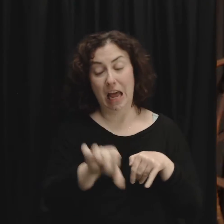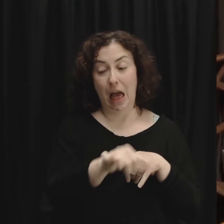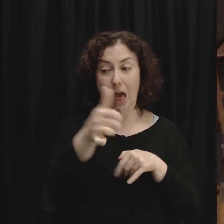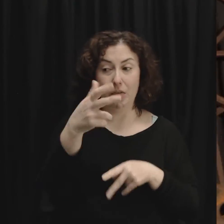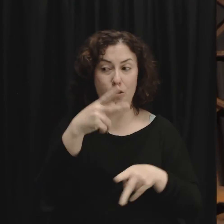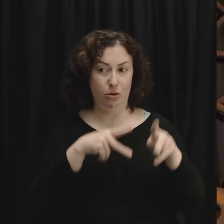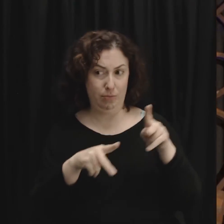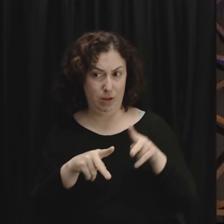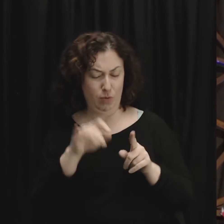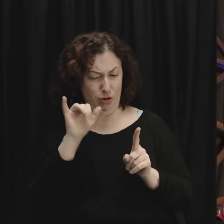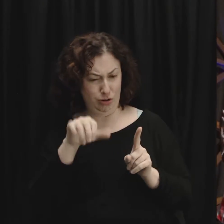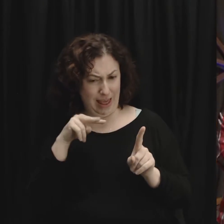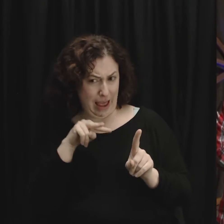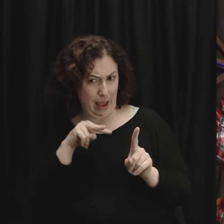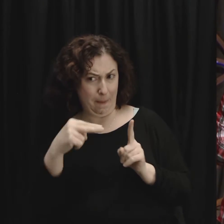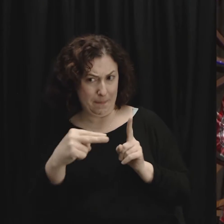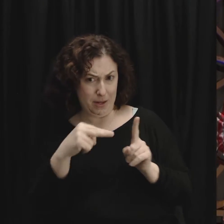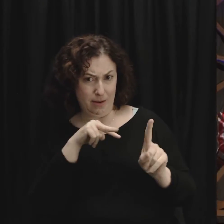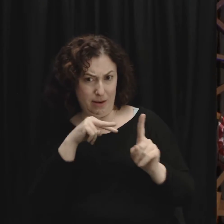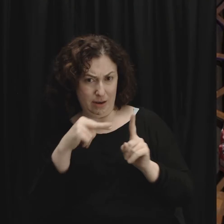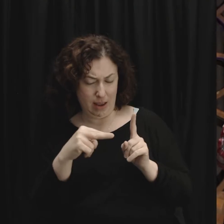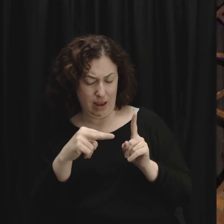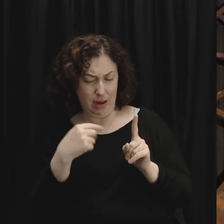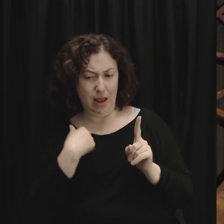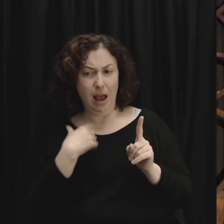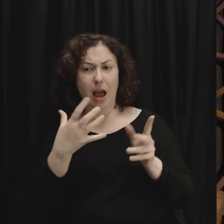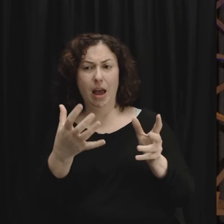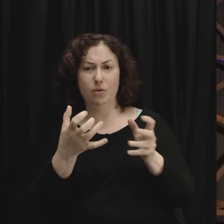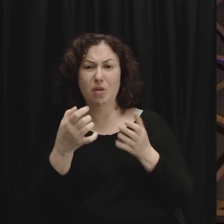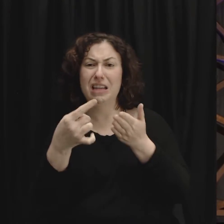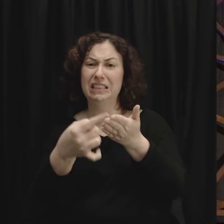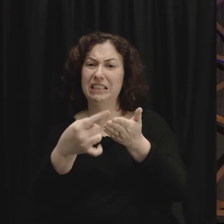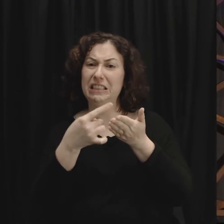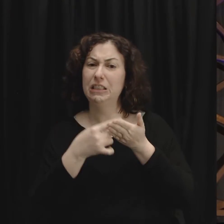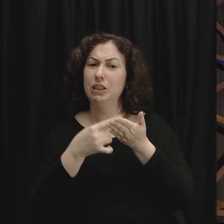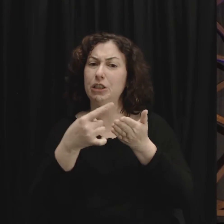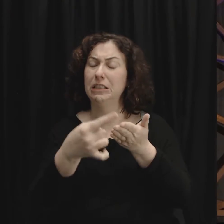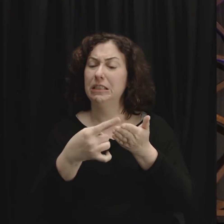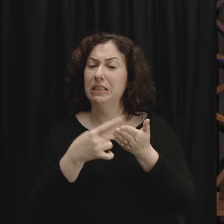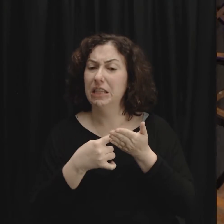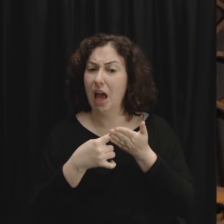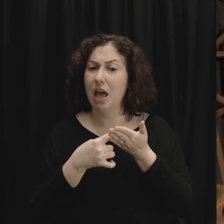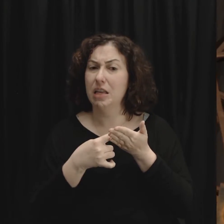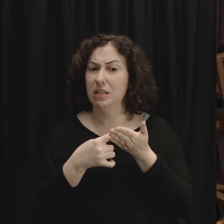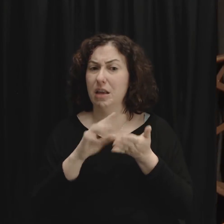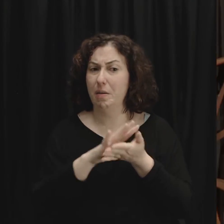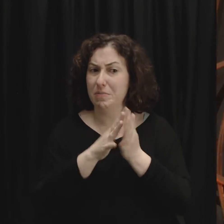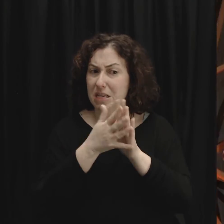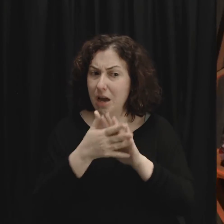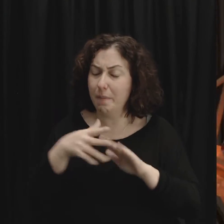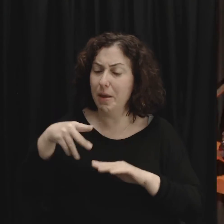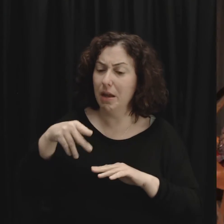of being a peacemaker and dealing with conflict. I just want to break something down kind of briefly if I can.